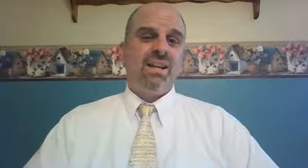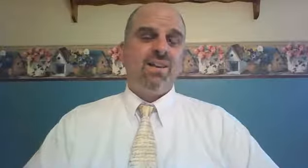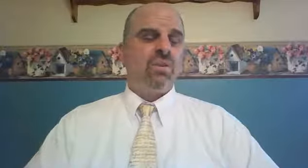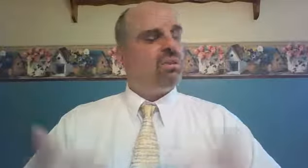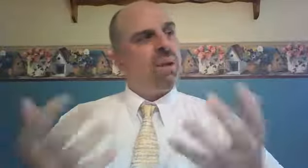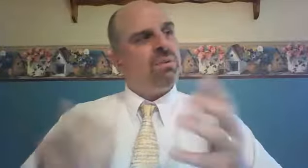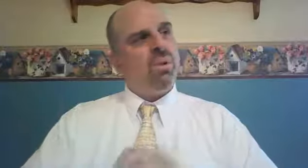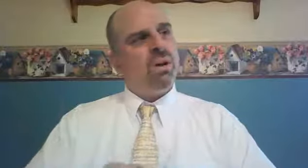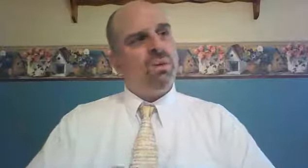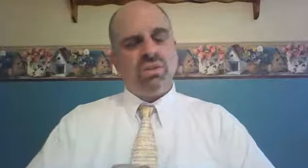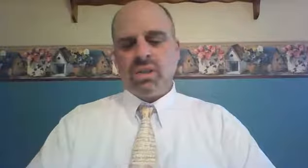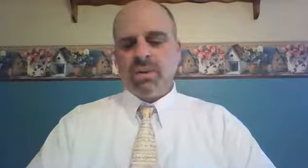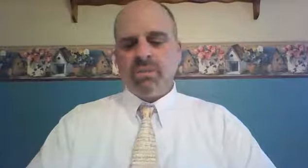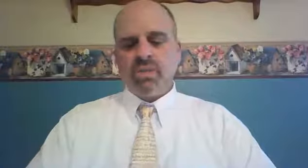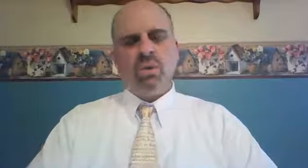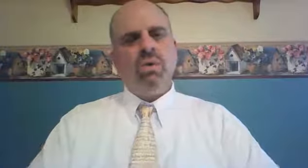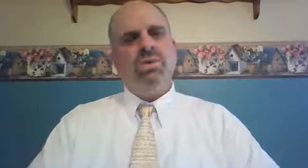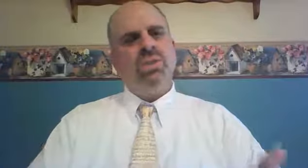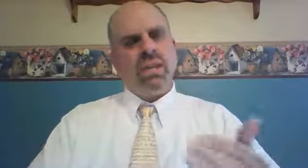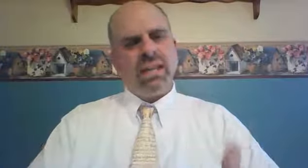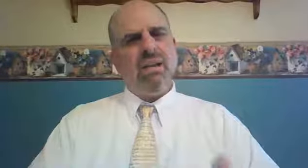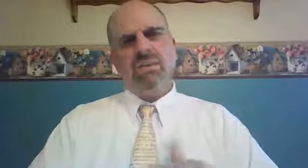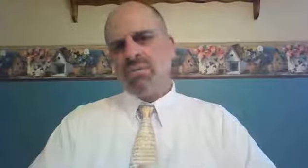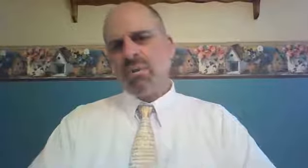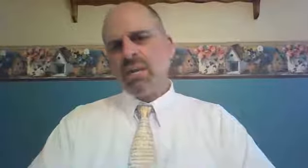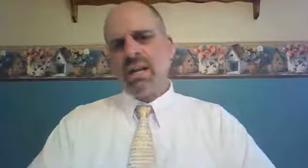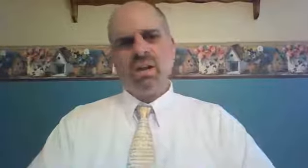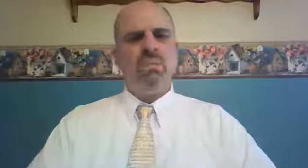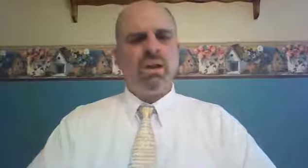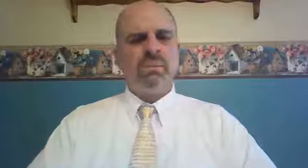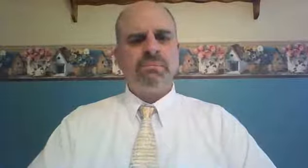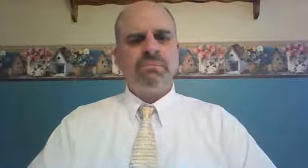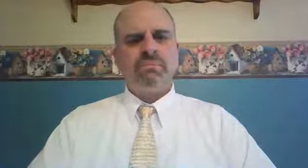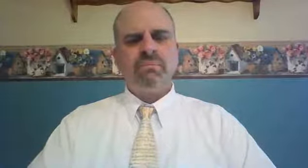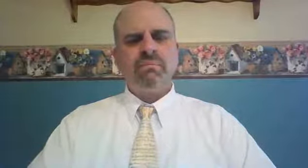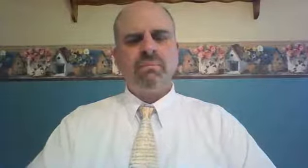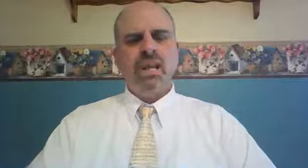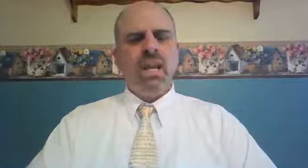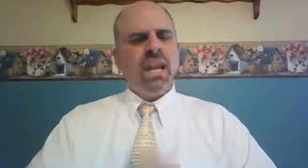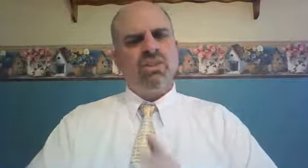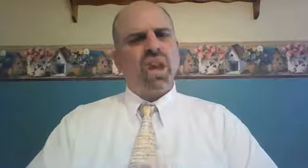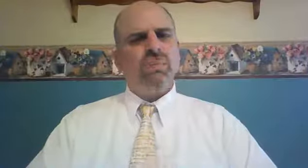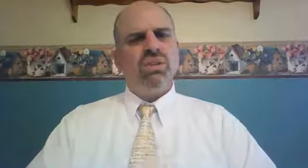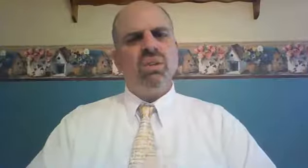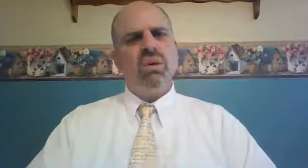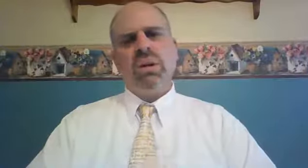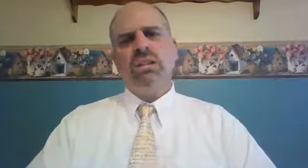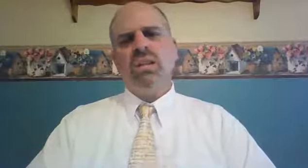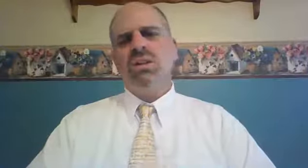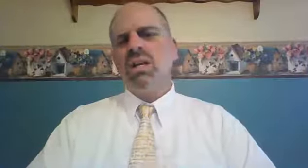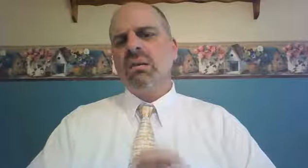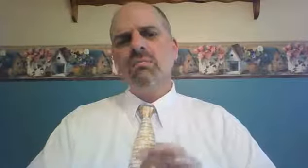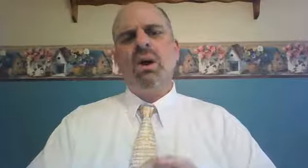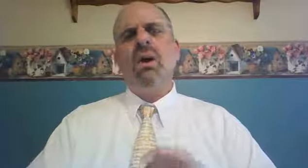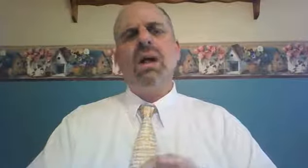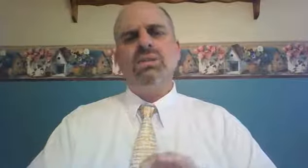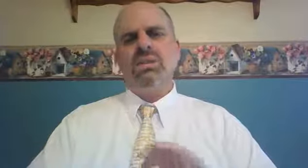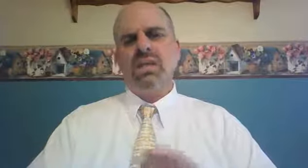So in chapter 1, we see Ruth's love for Naomi. In chapter 2, I want to take a look at Boaz's